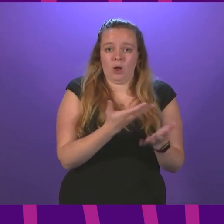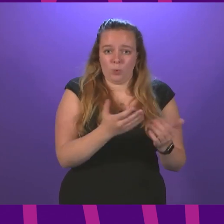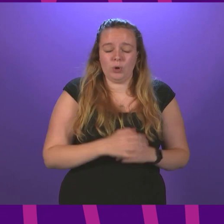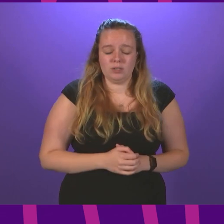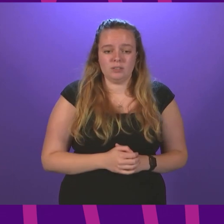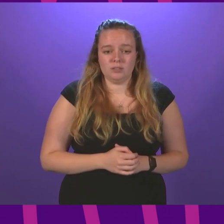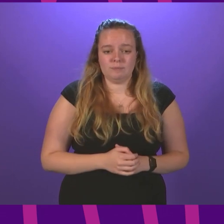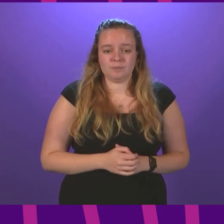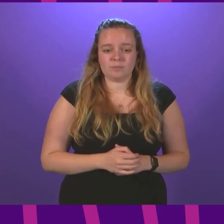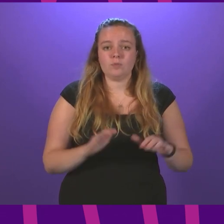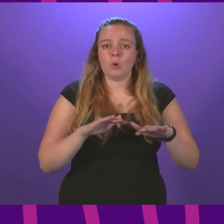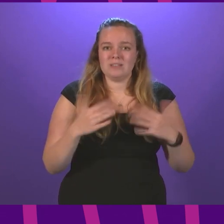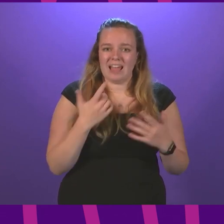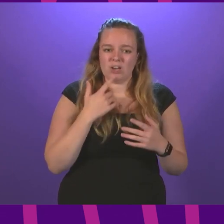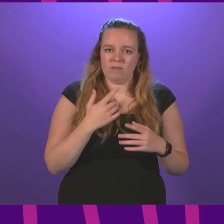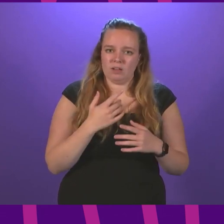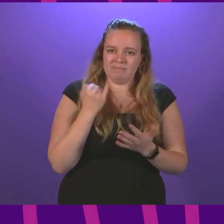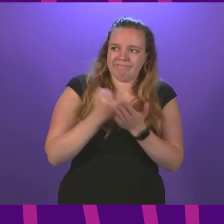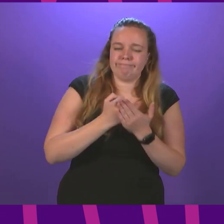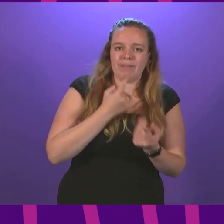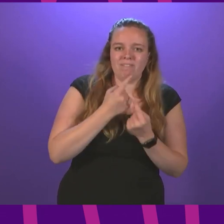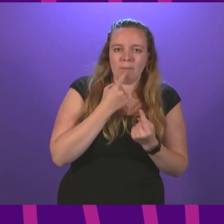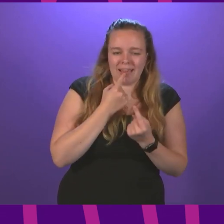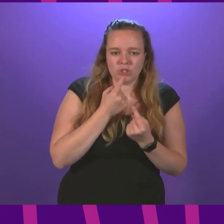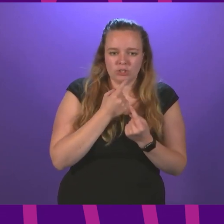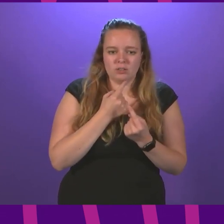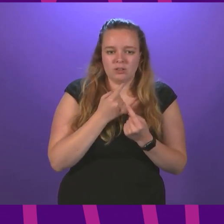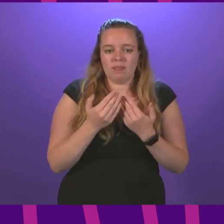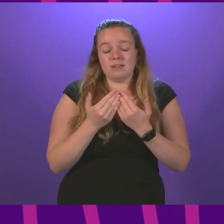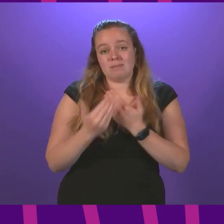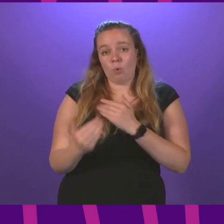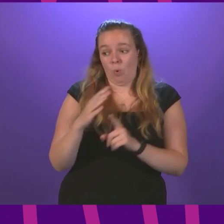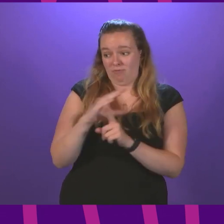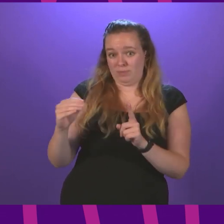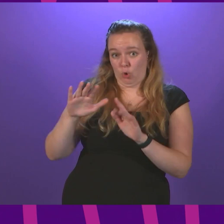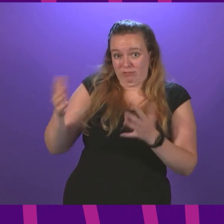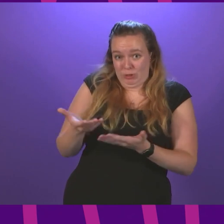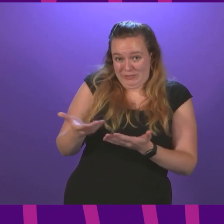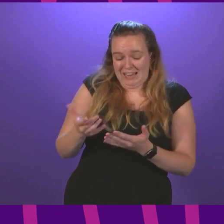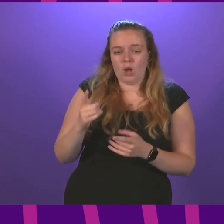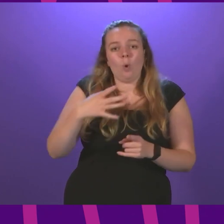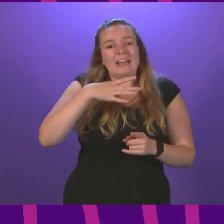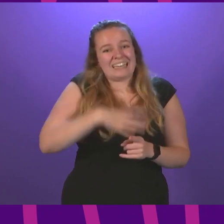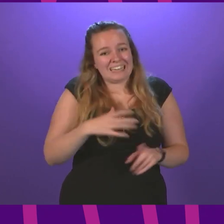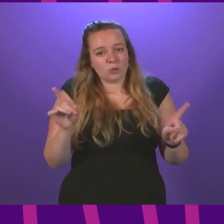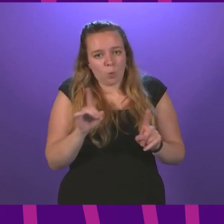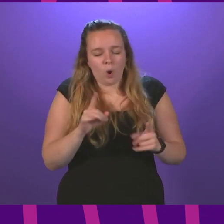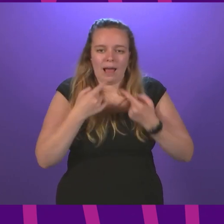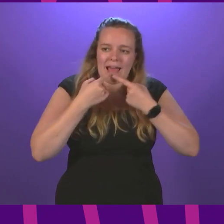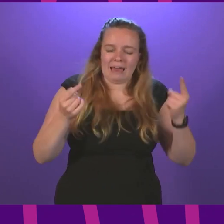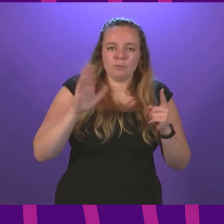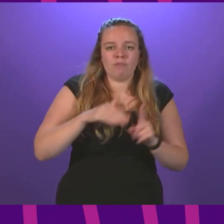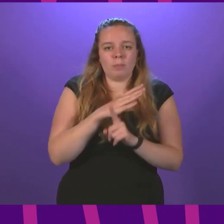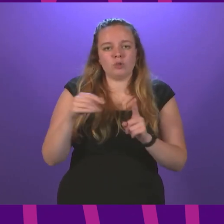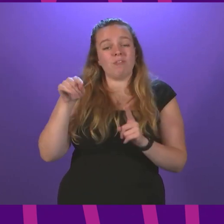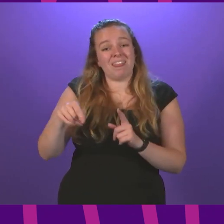So instead of the misleading rhetoric, and there's more from the Tory amendment today, what we need to hear instead is an announcement to the